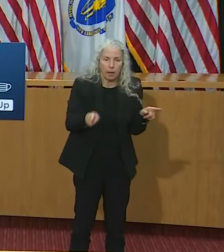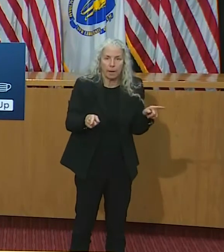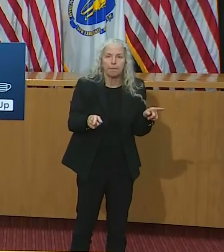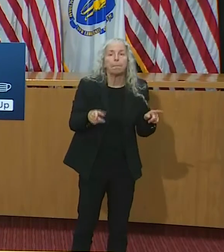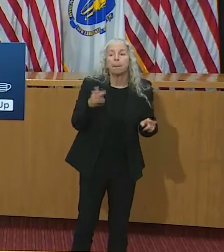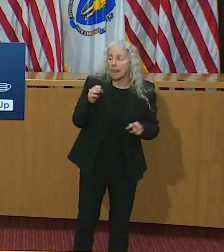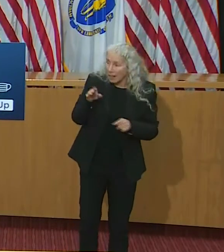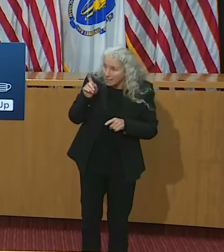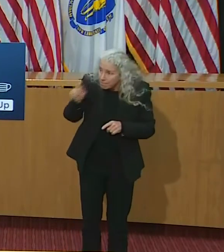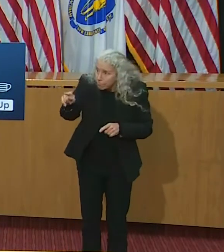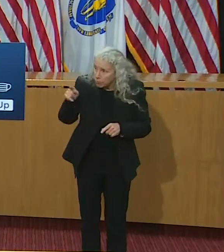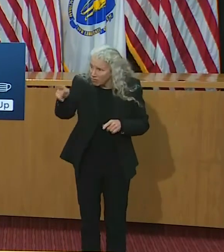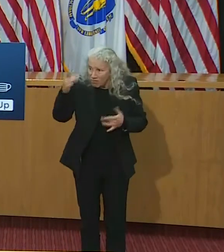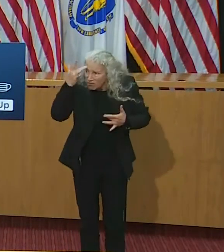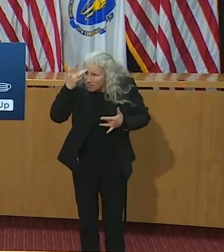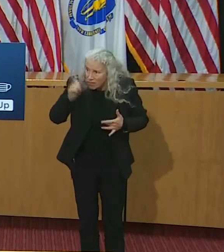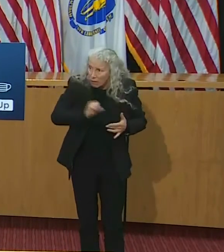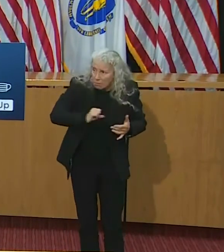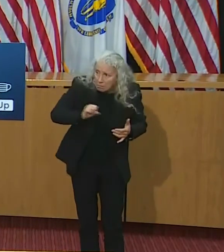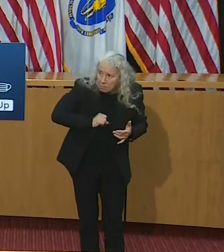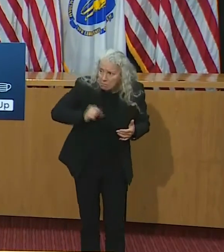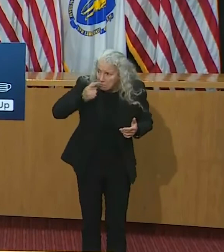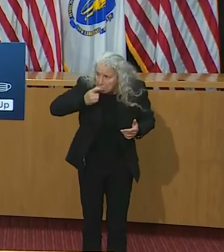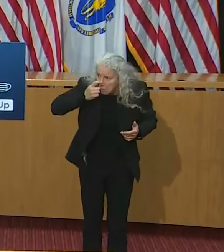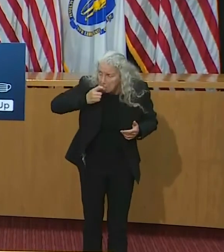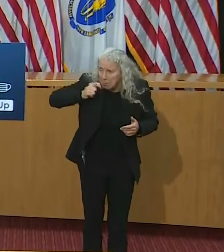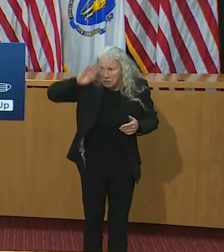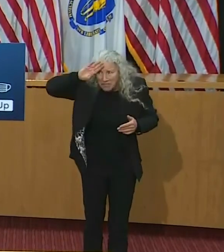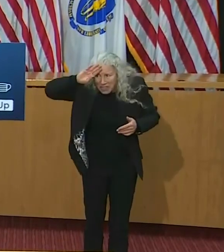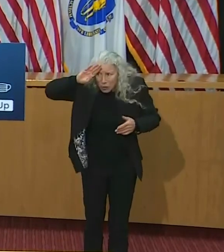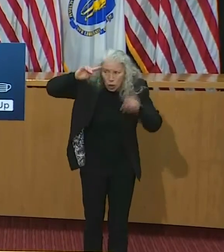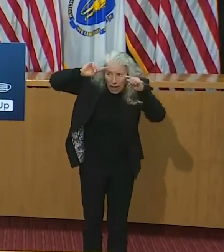of COVID-19 symptoms within the last week or so.